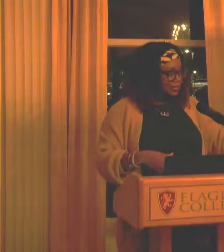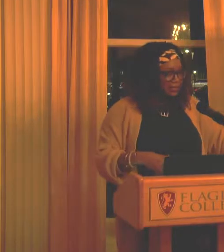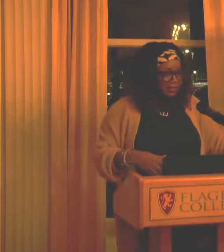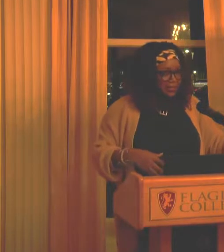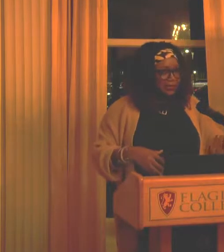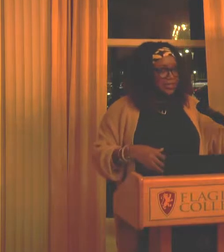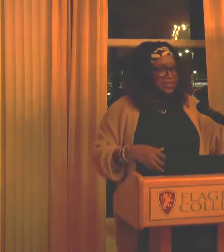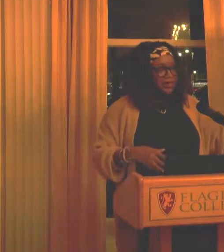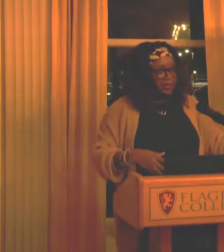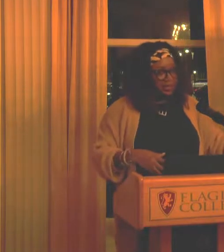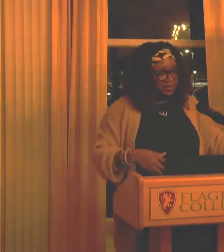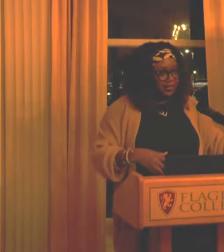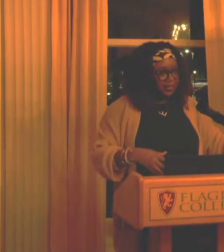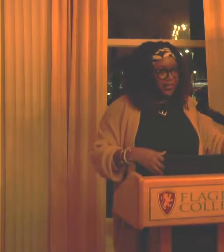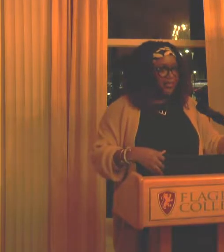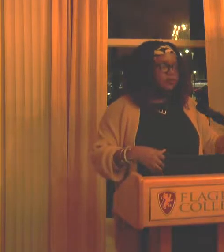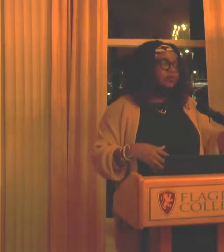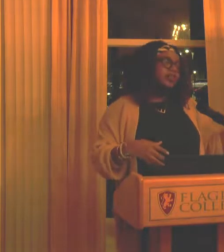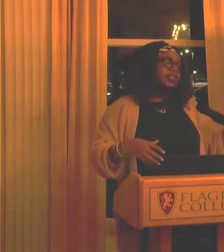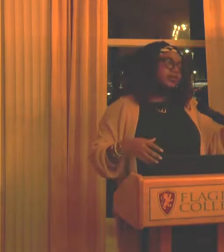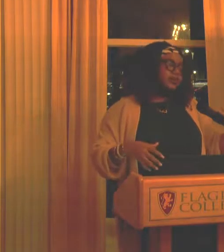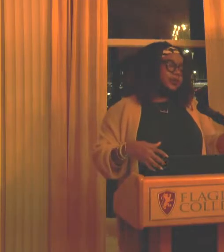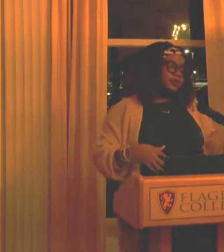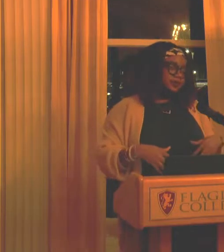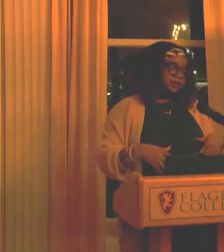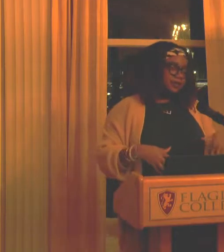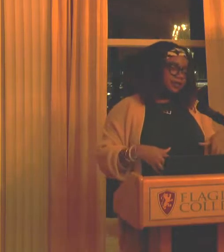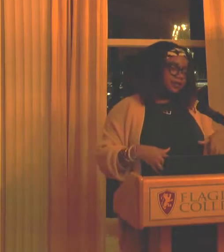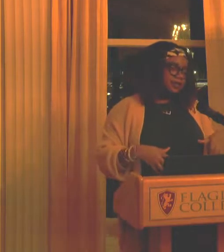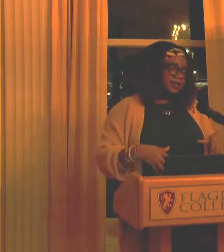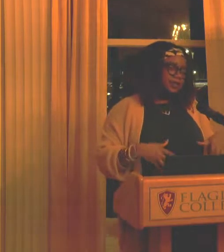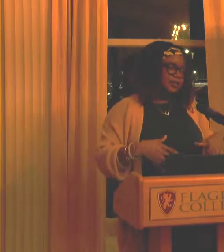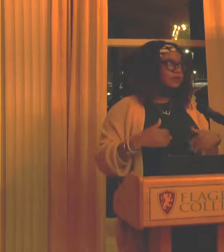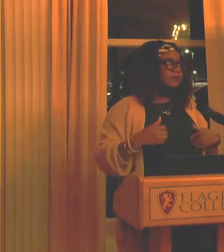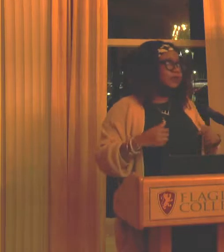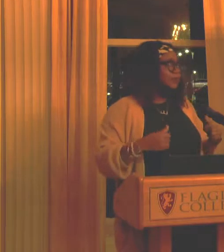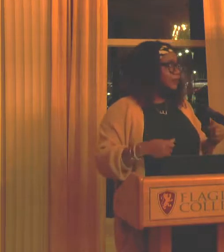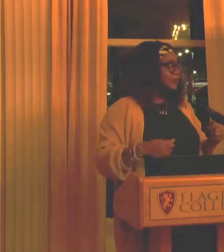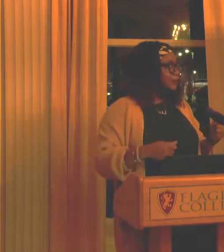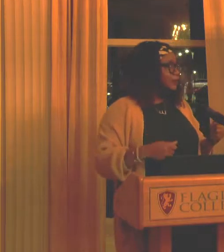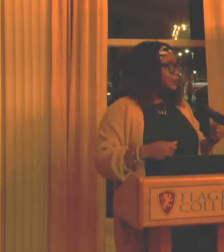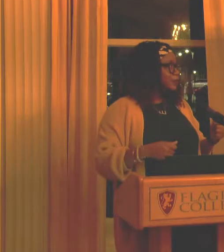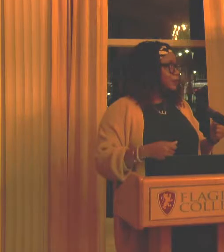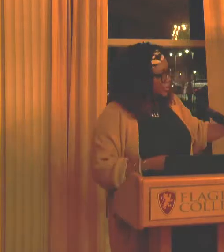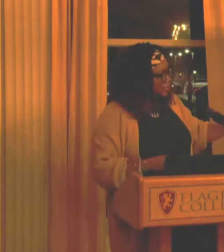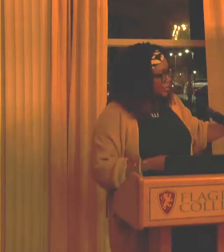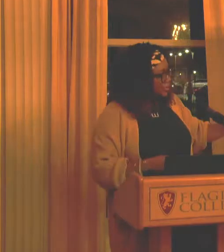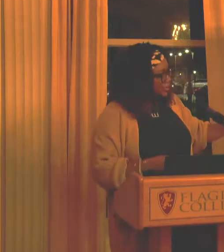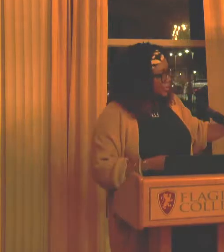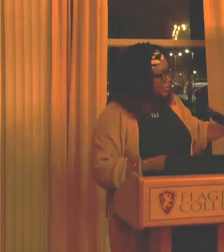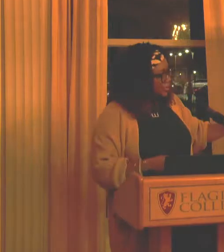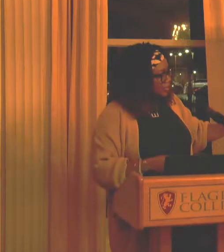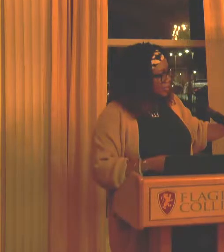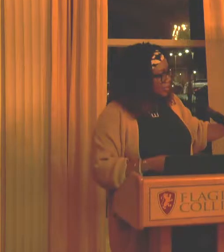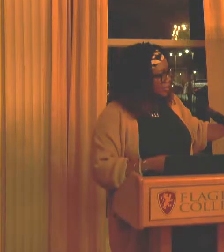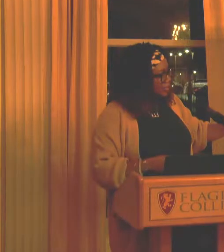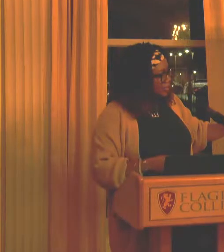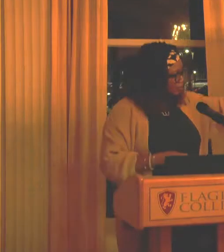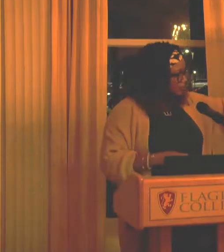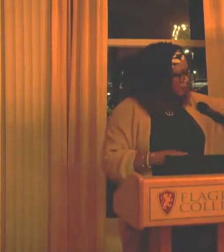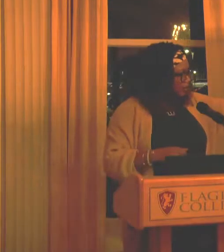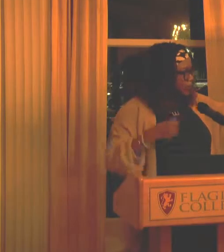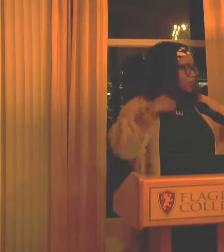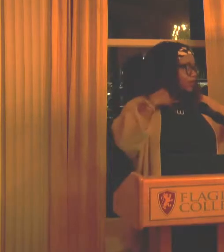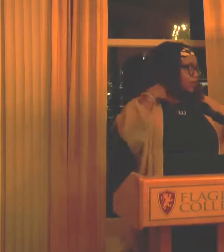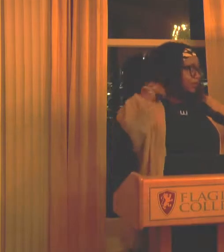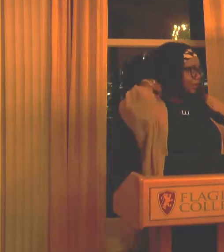spaces and be celebrated. And that's really important to me. You know, that's really important to me. So, they were recent,